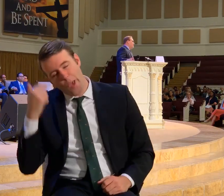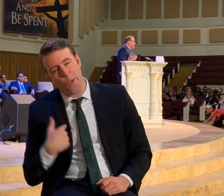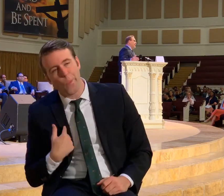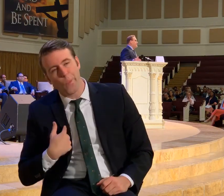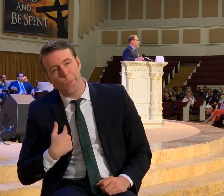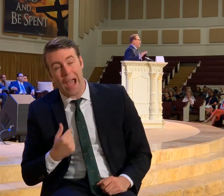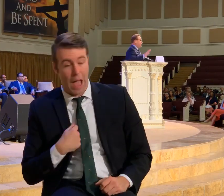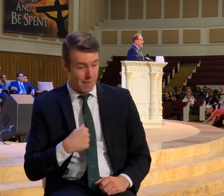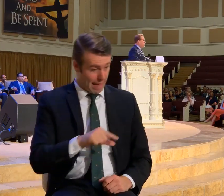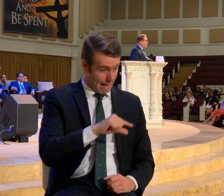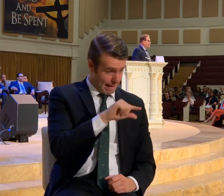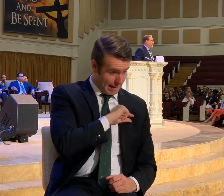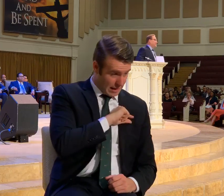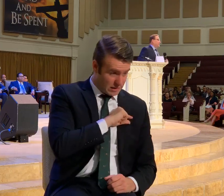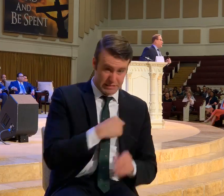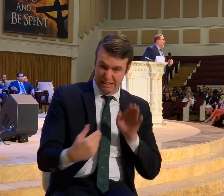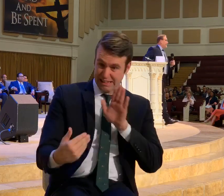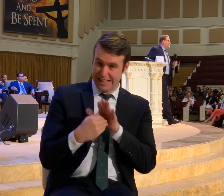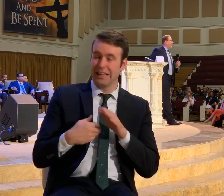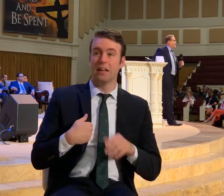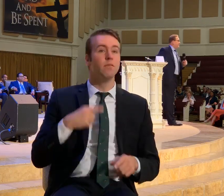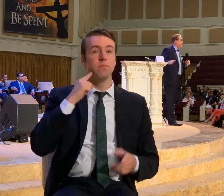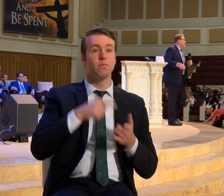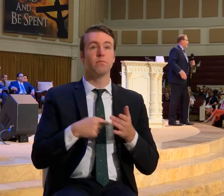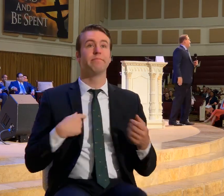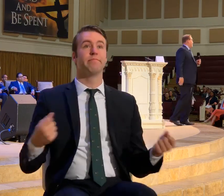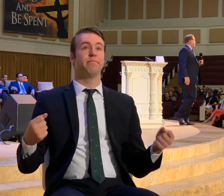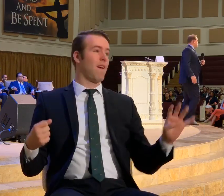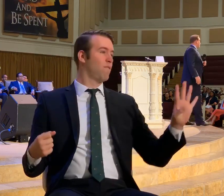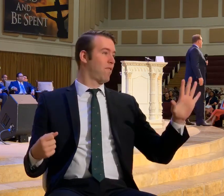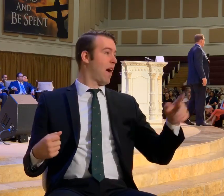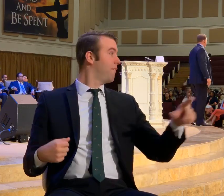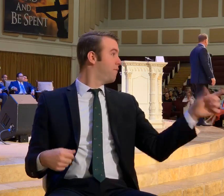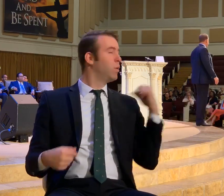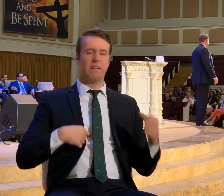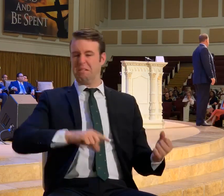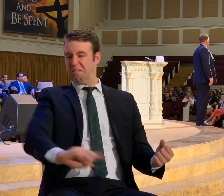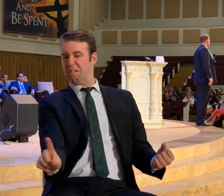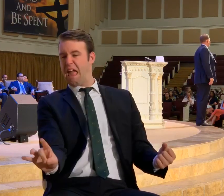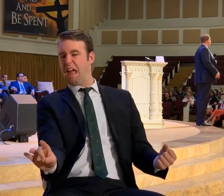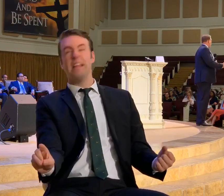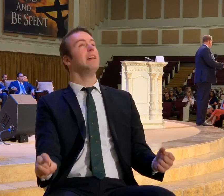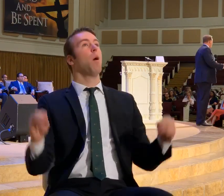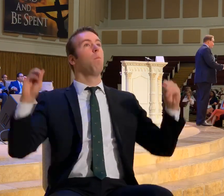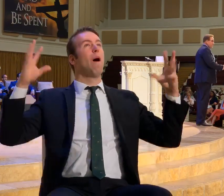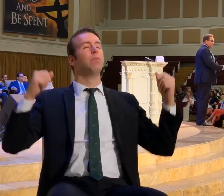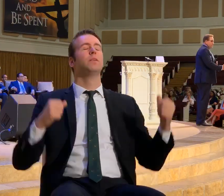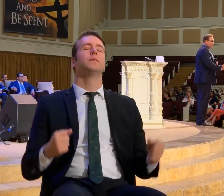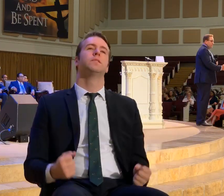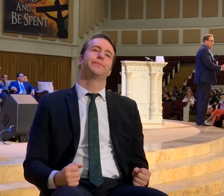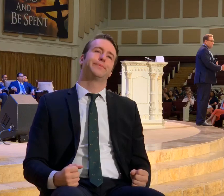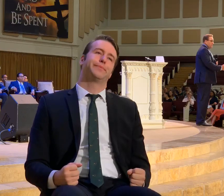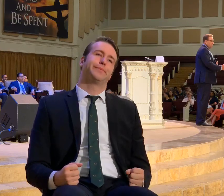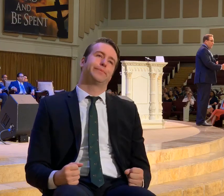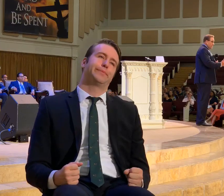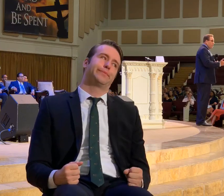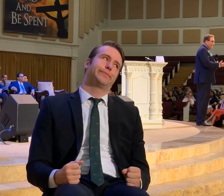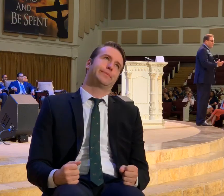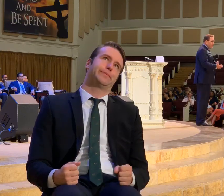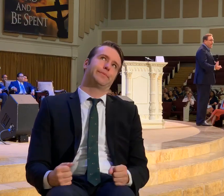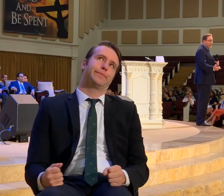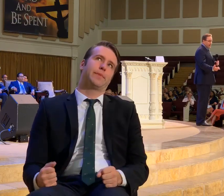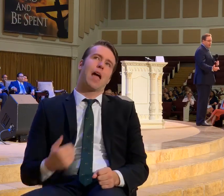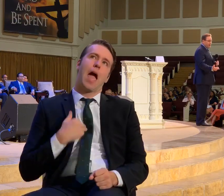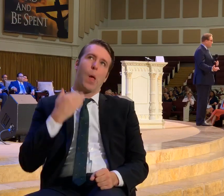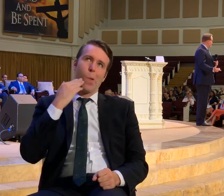And when you're guilty. You know. You're speaking. You're doing 85 and 45. And you get pulled over. That's your fault. And